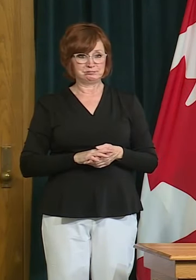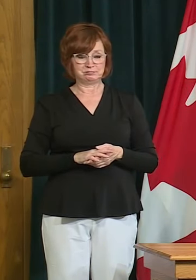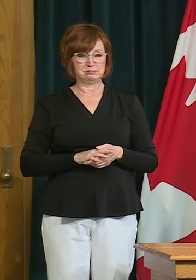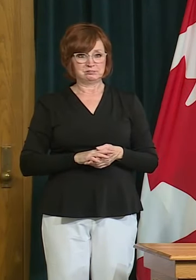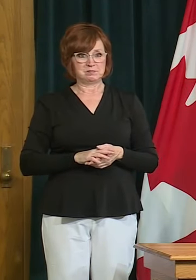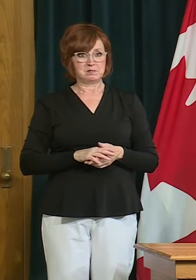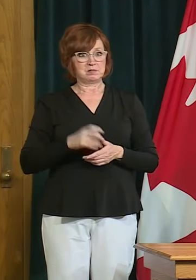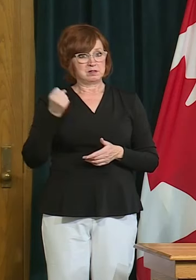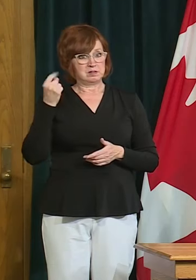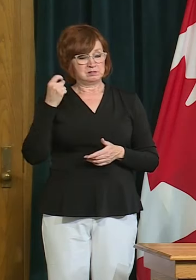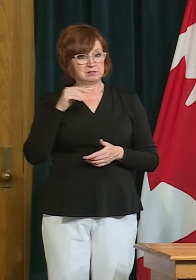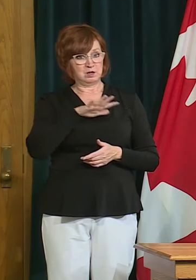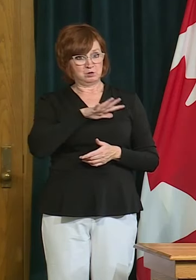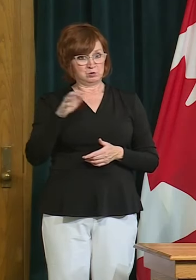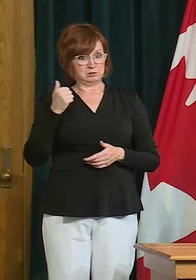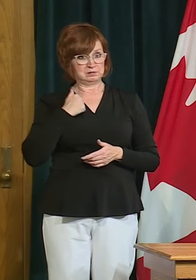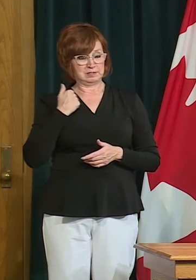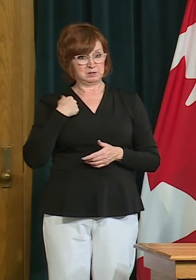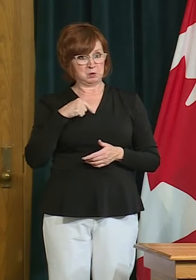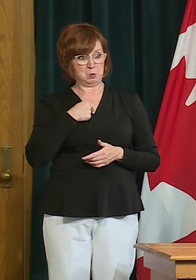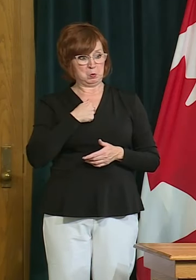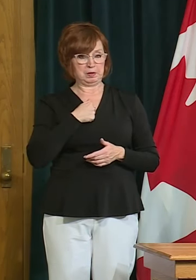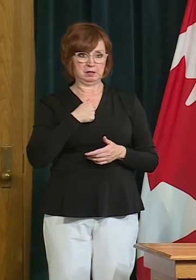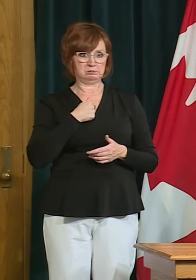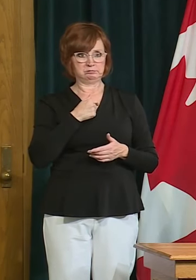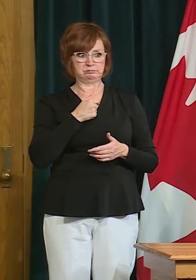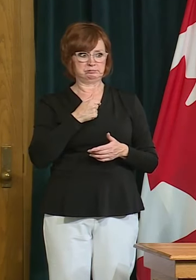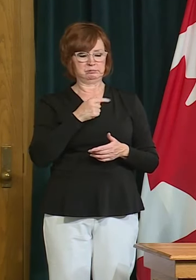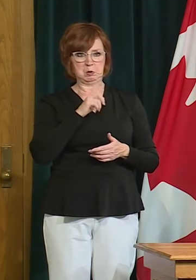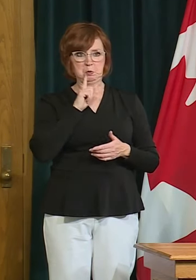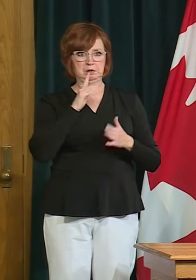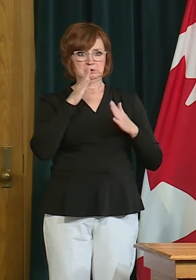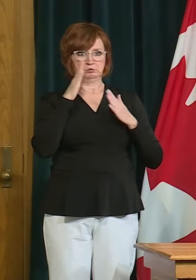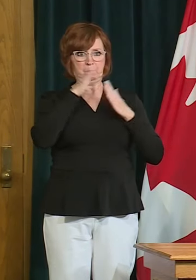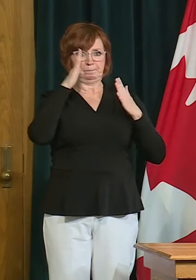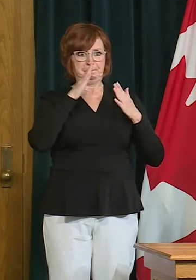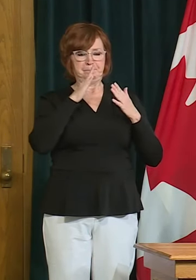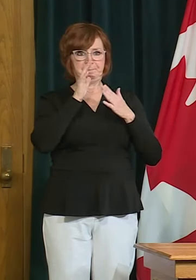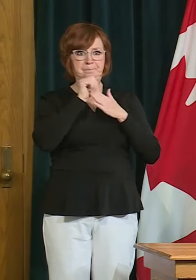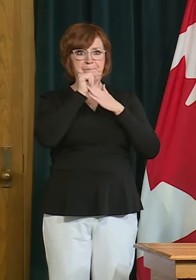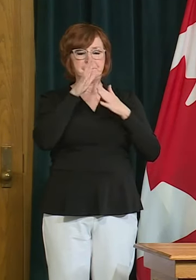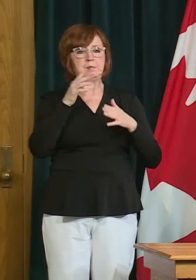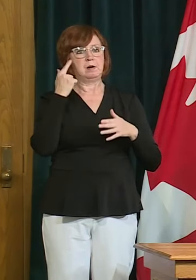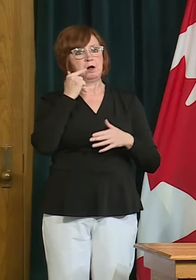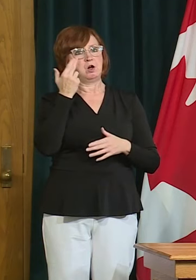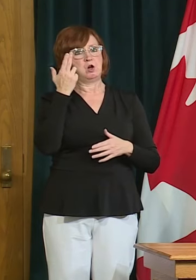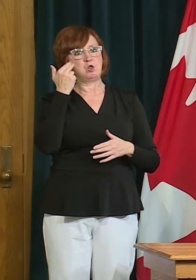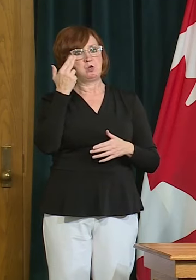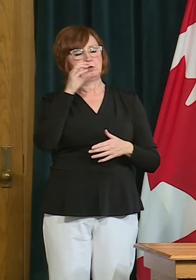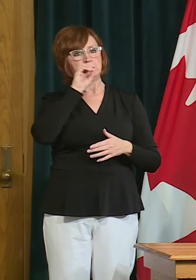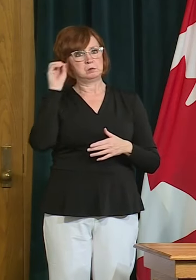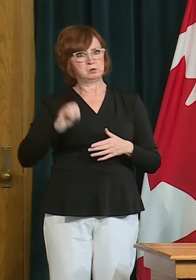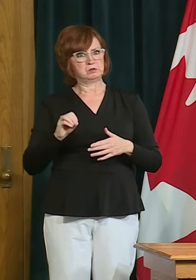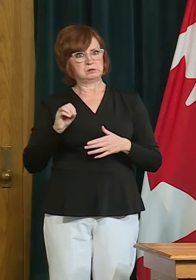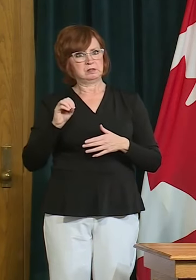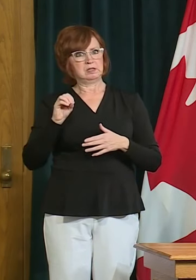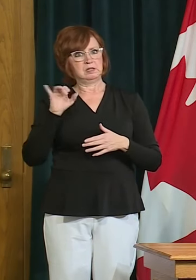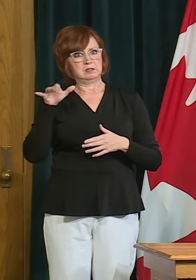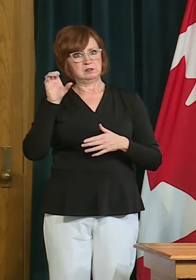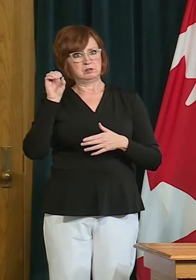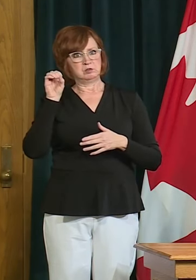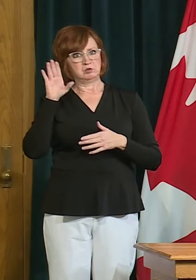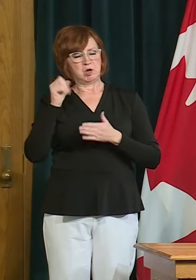led the nation in in only pulling back about 13 percent of the of the jobs here in saskatchewan 87